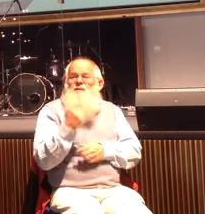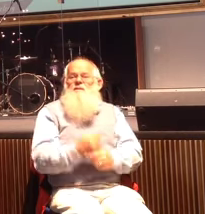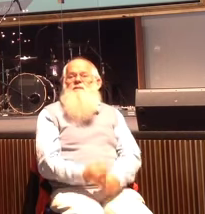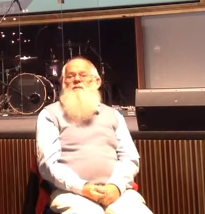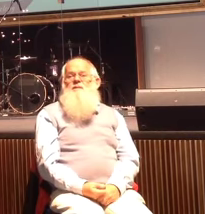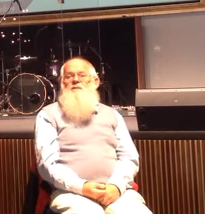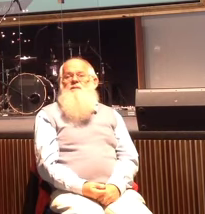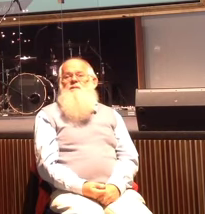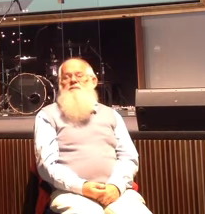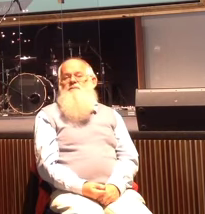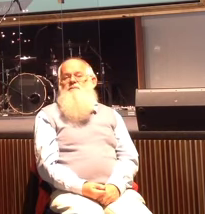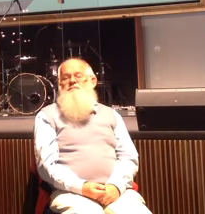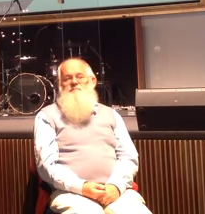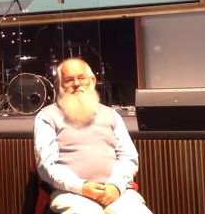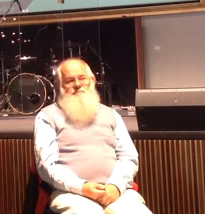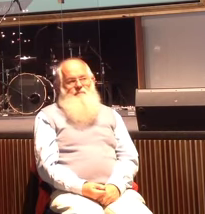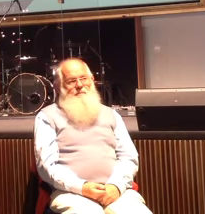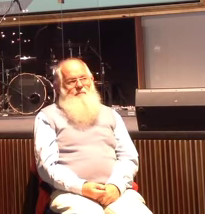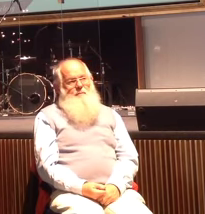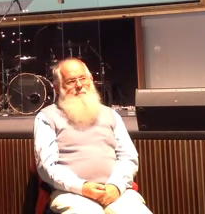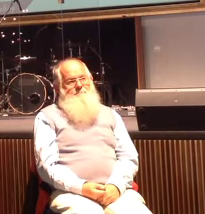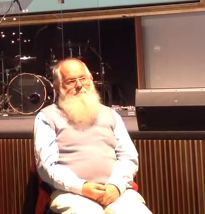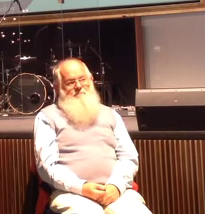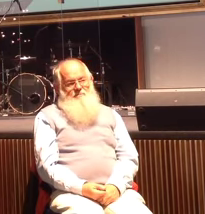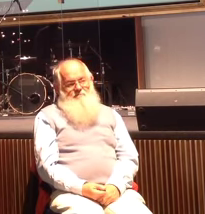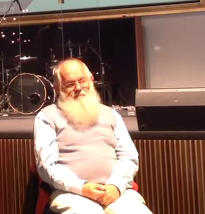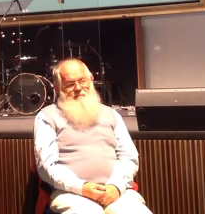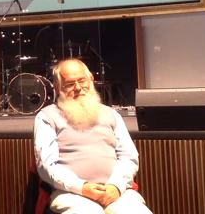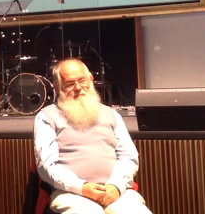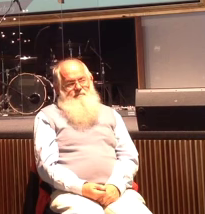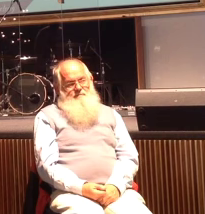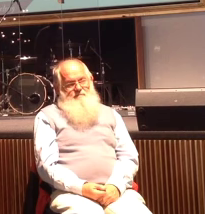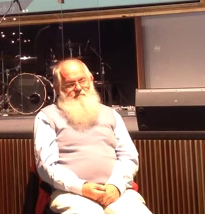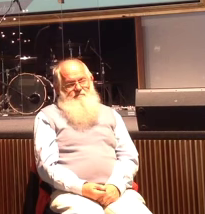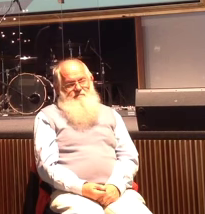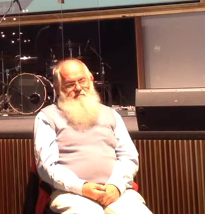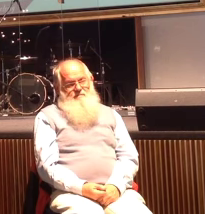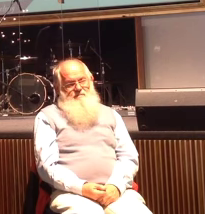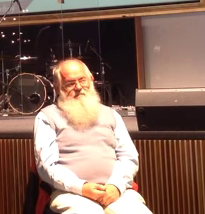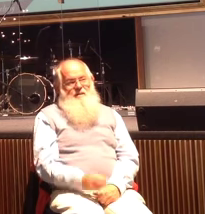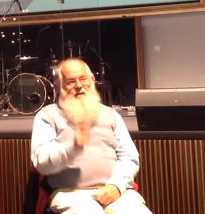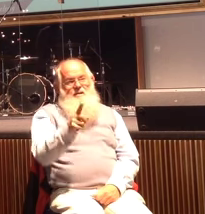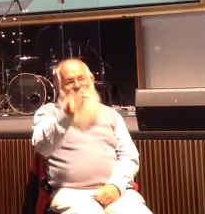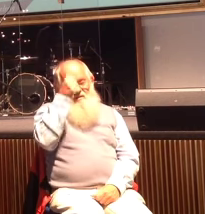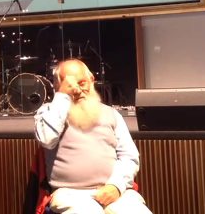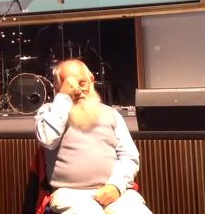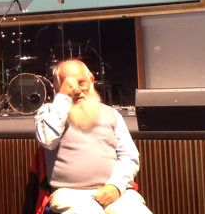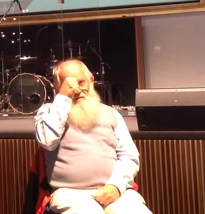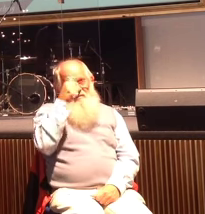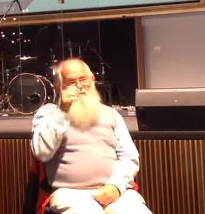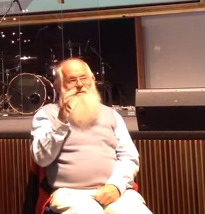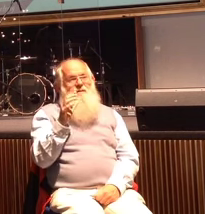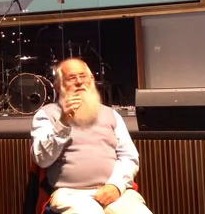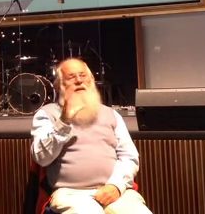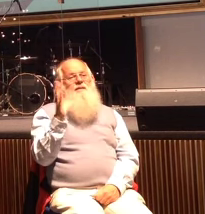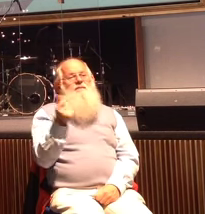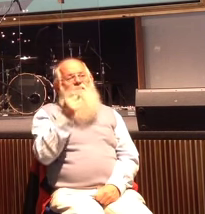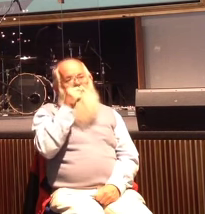you know there are people that are lost